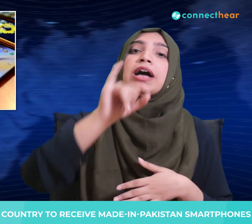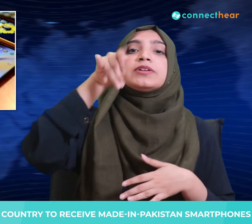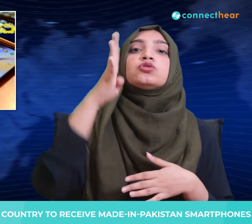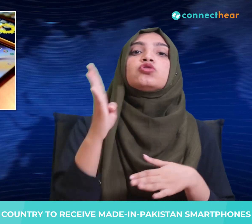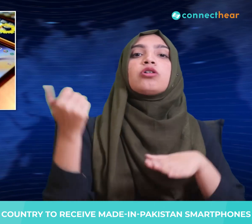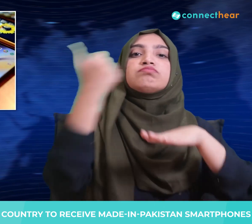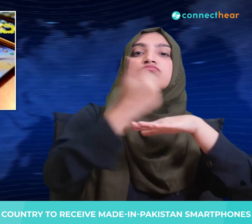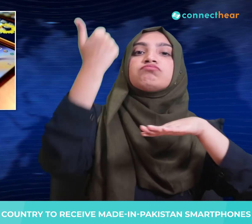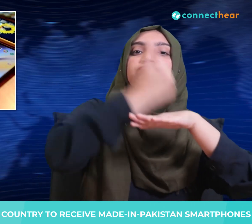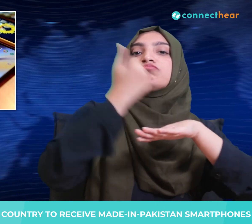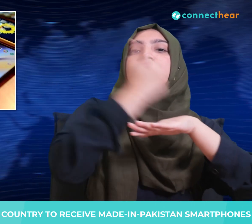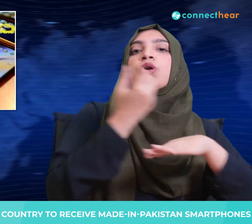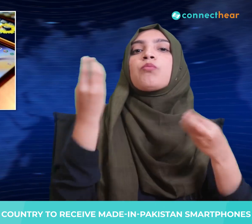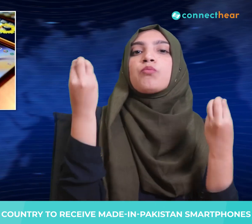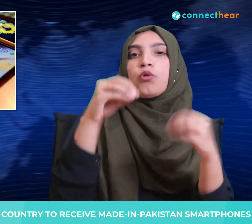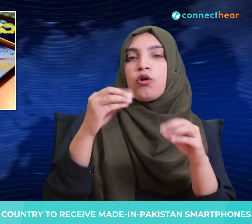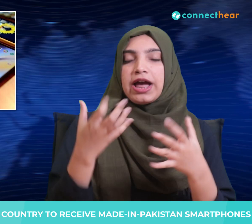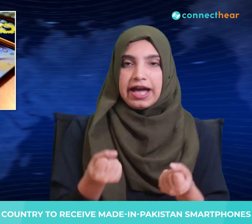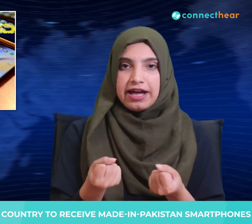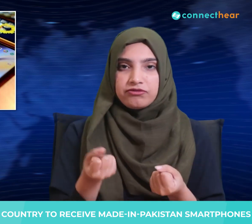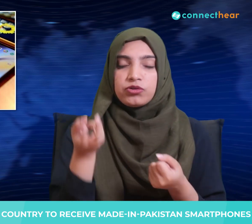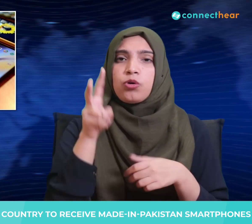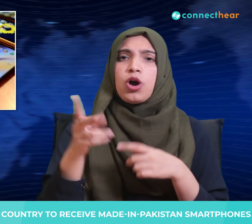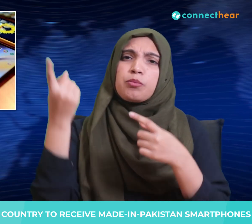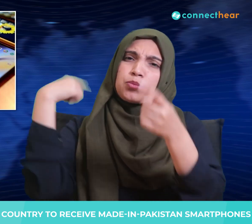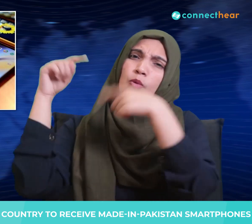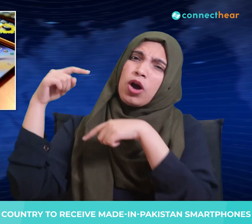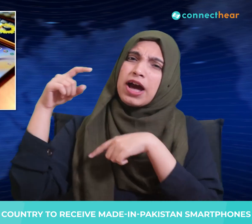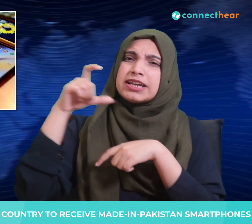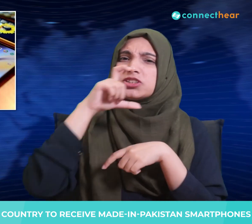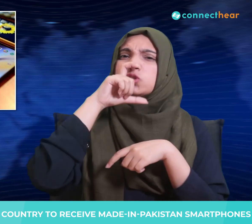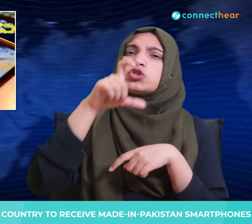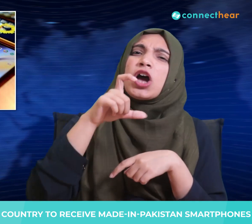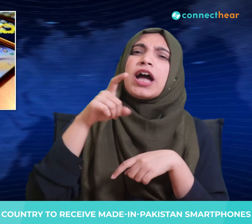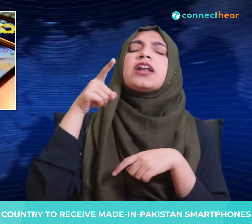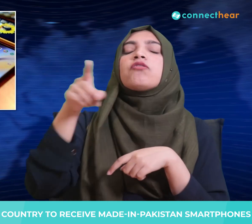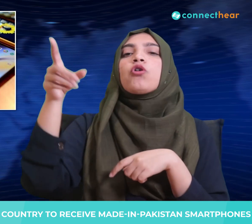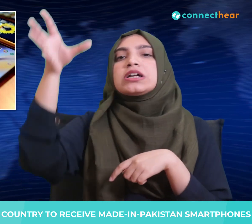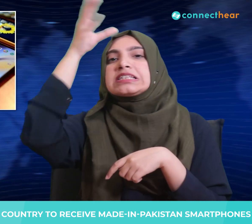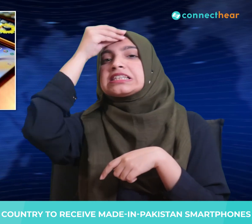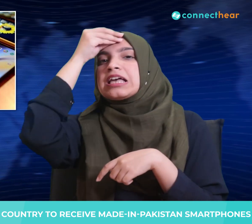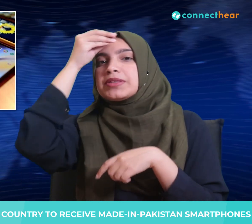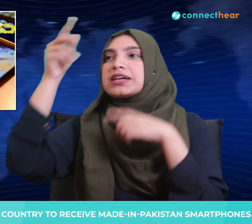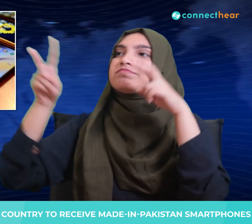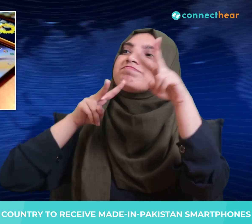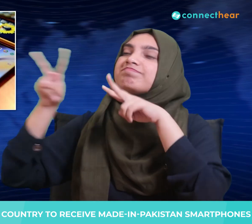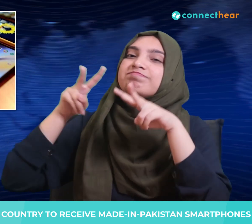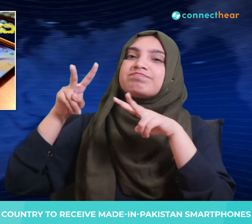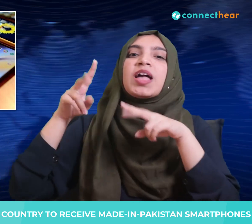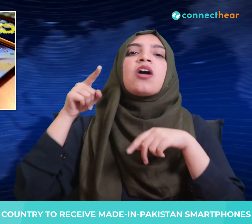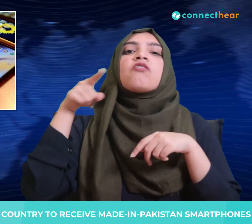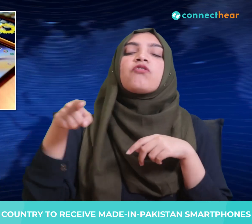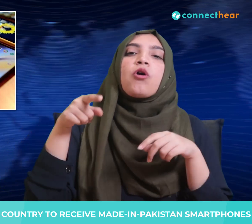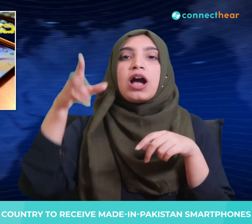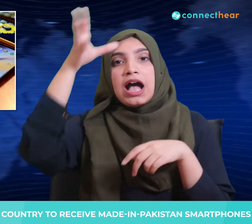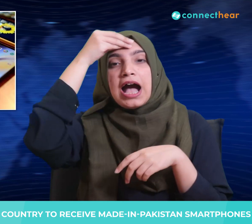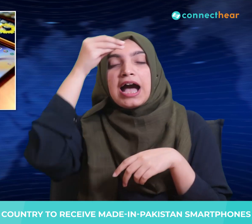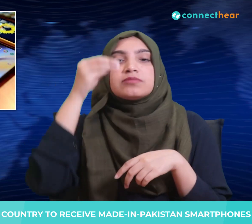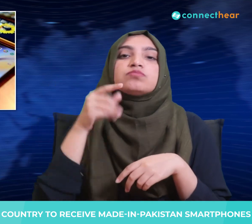Bajwa, former chairman of China-Pakistan Economic Corridor Authority. According to data released by the